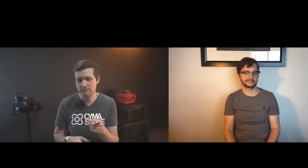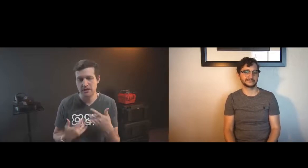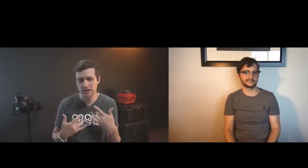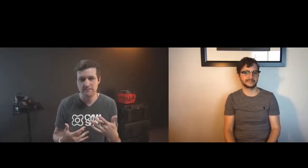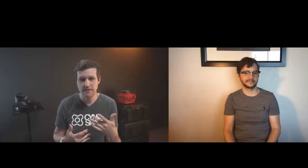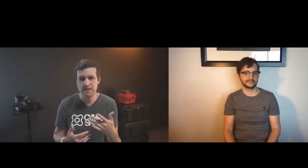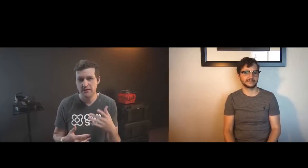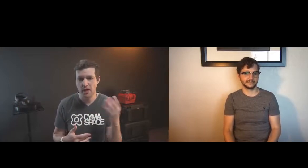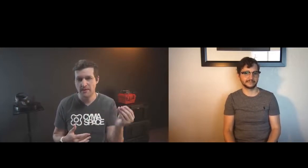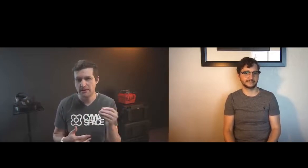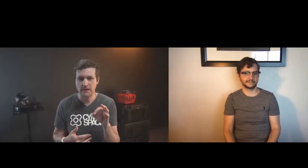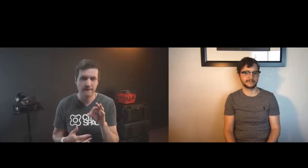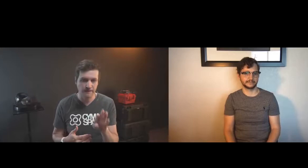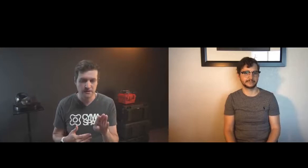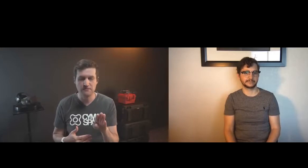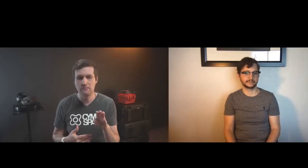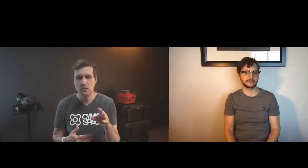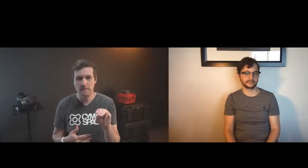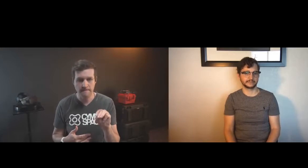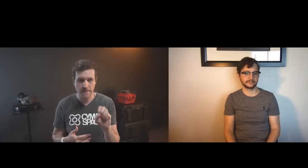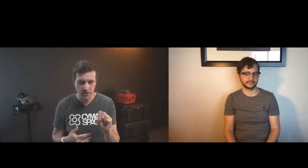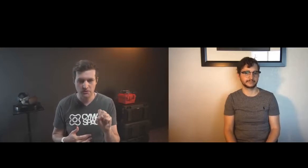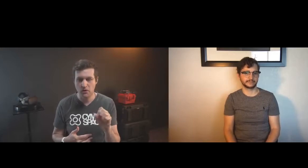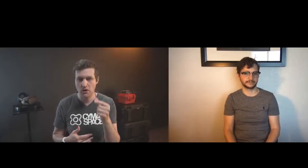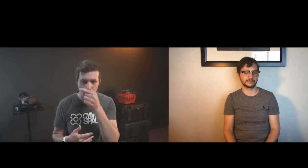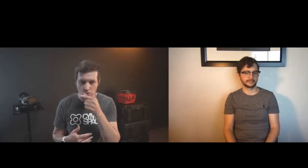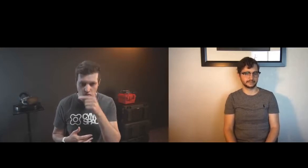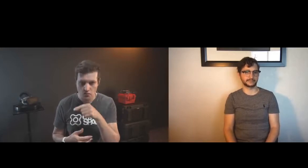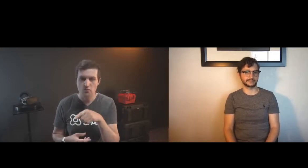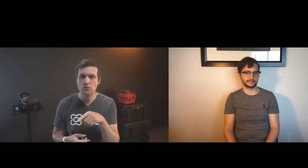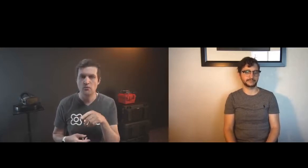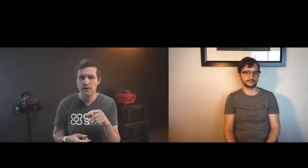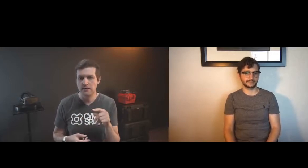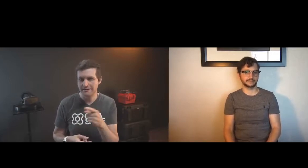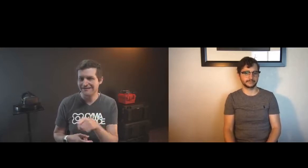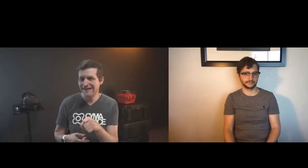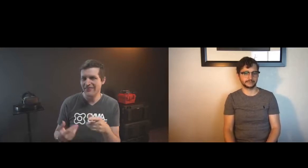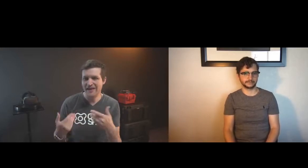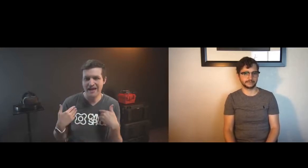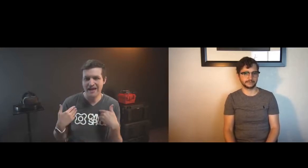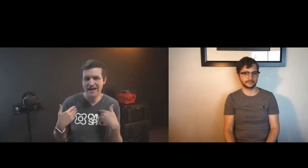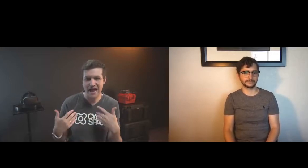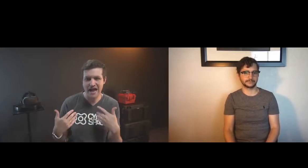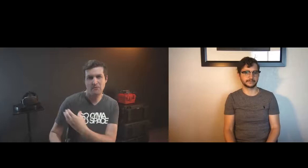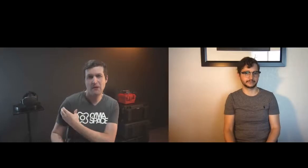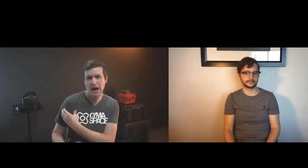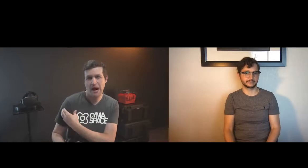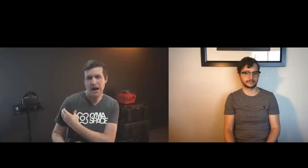the gatekeepers typically large tech companies like facebook microsoft google